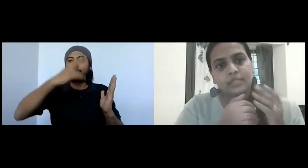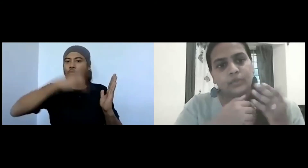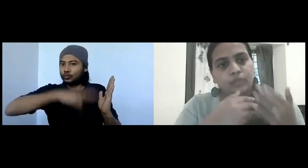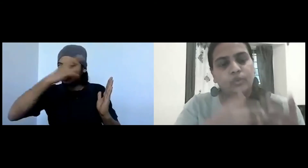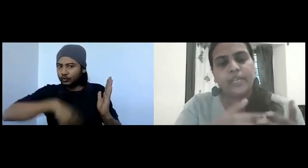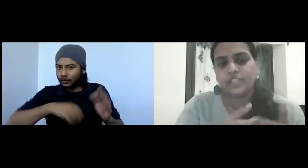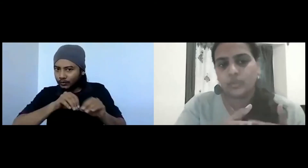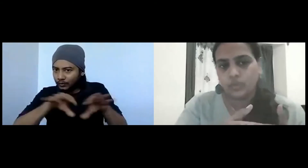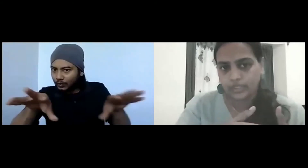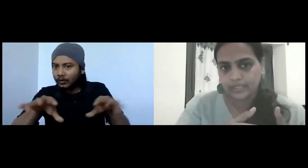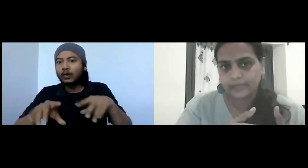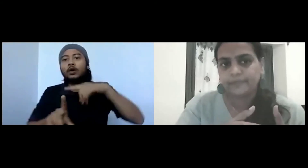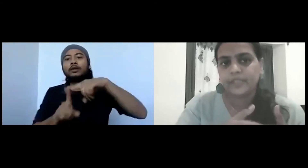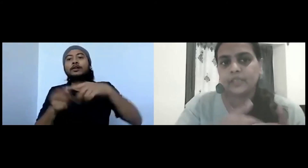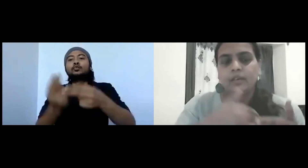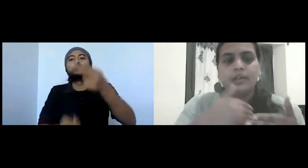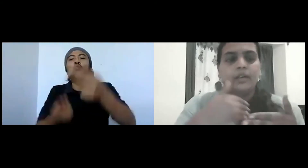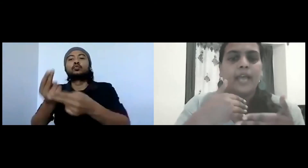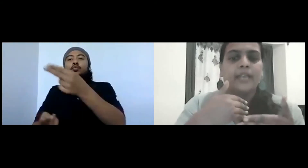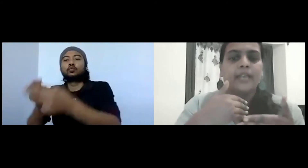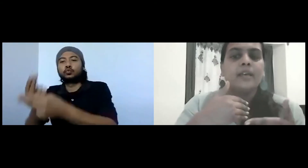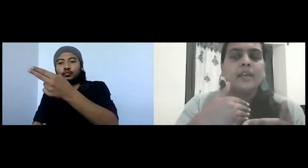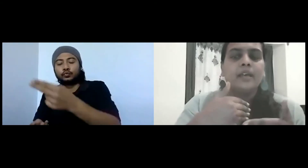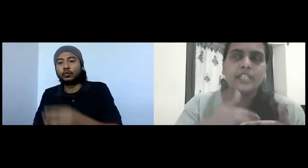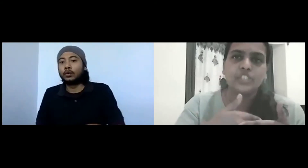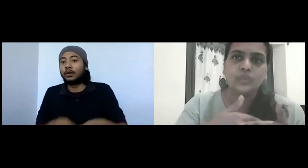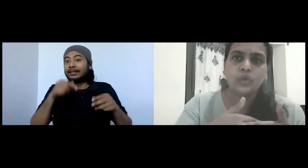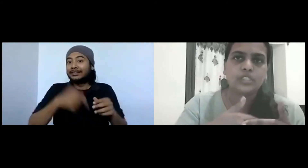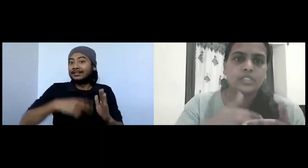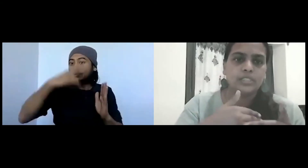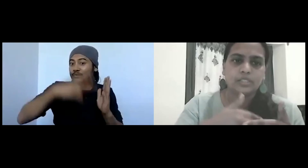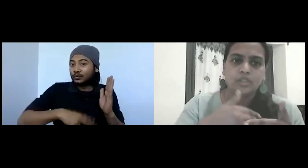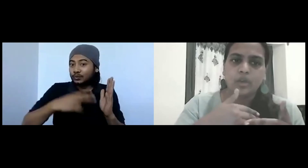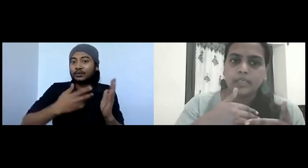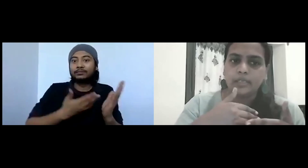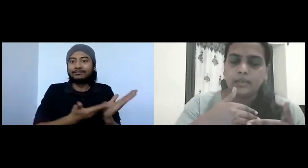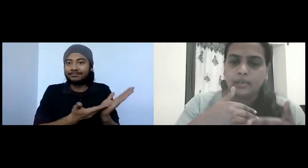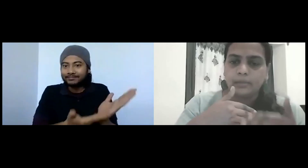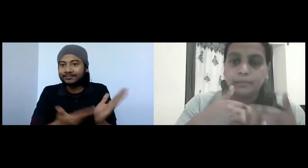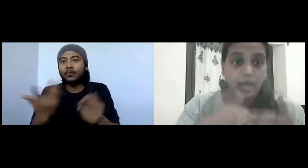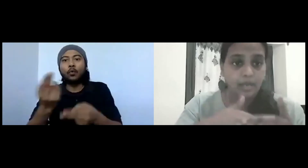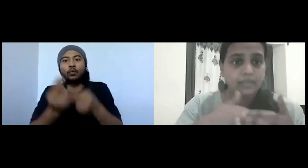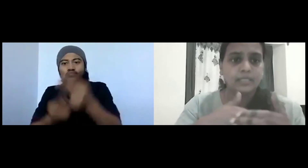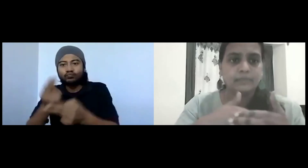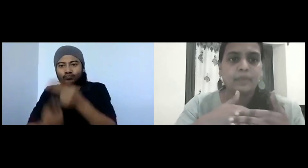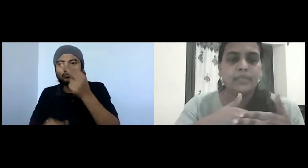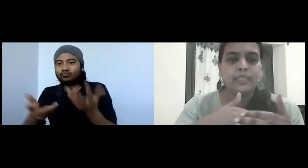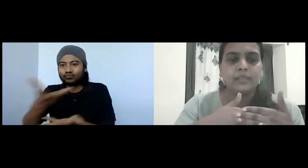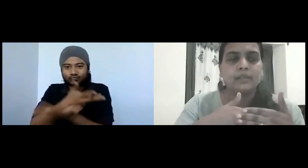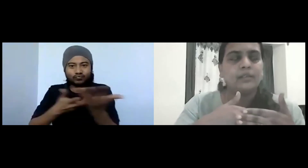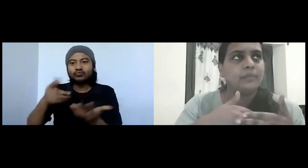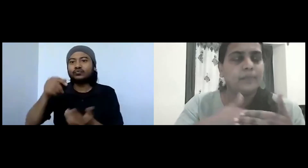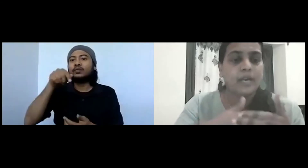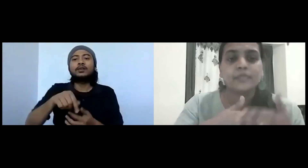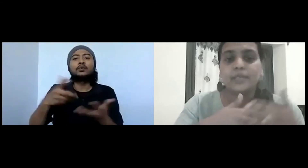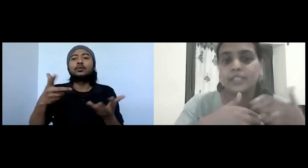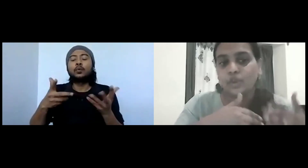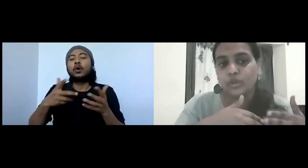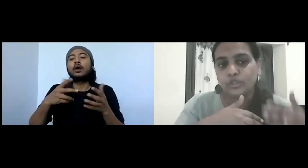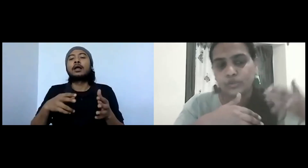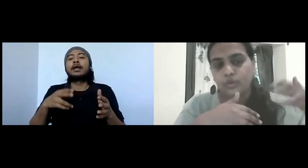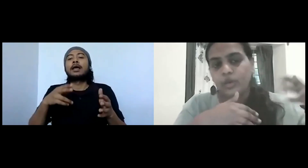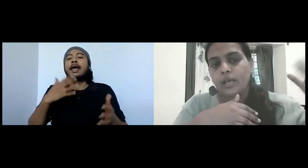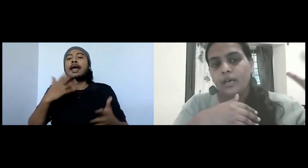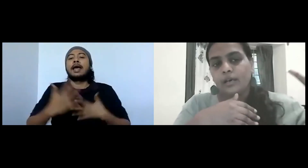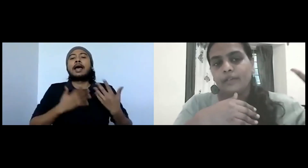sessions, we do nature walks. And nature walks, just not in parks, public parks, but